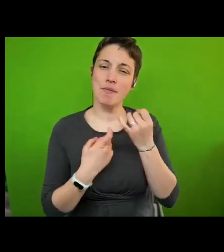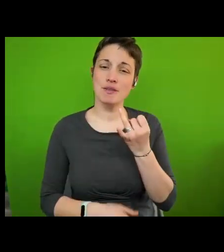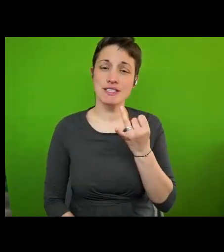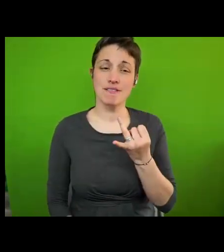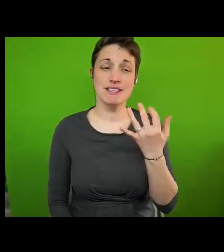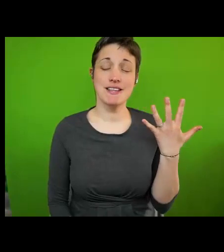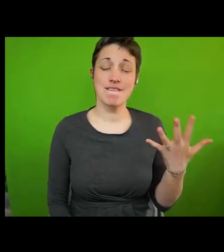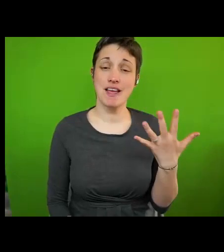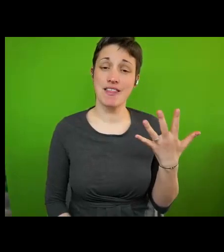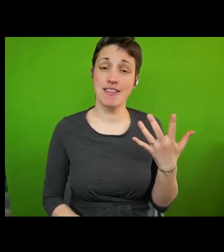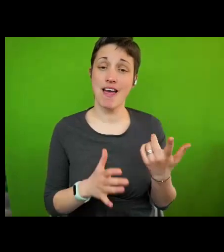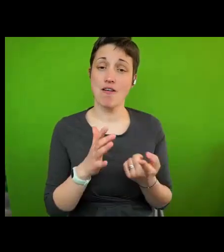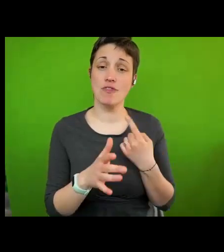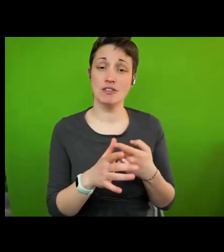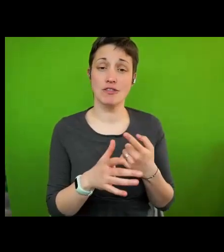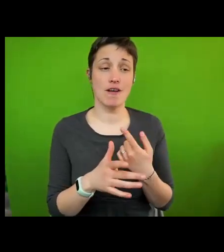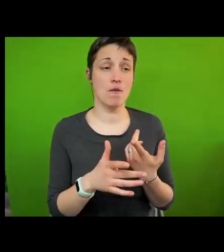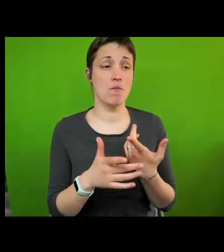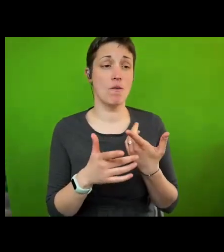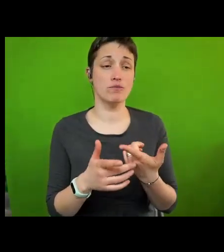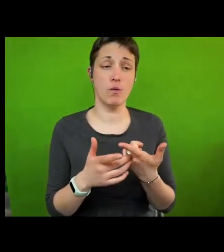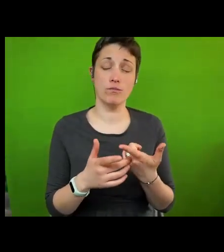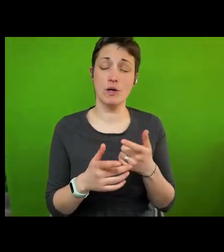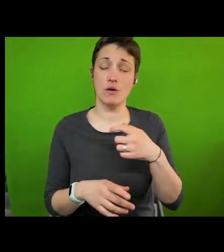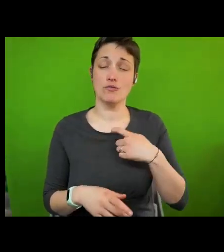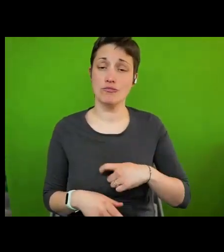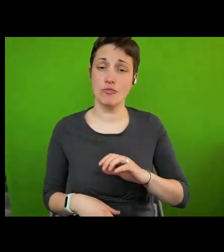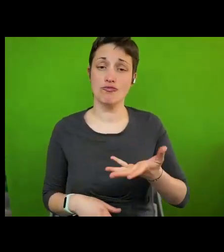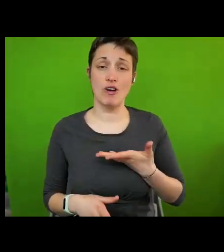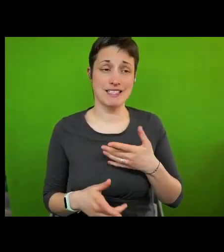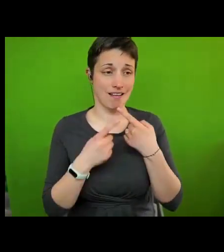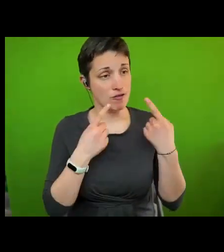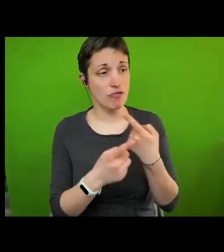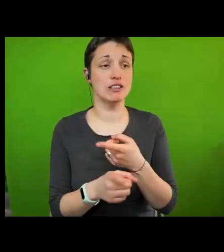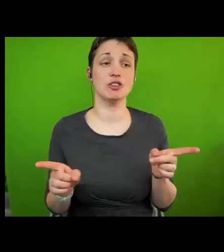of universal declaration of human rights, the founding document. of all that we do.